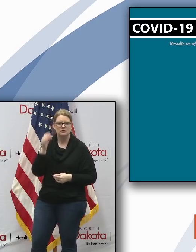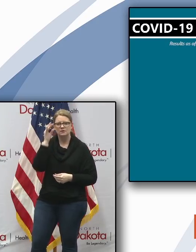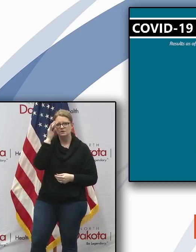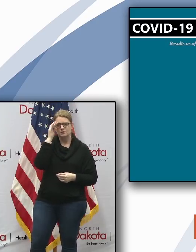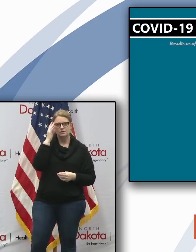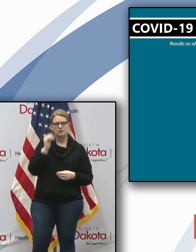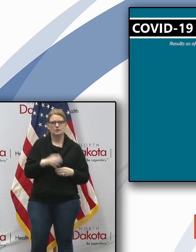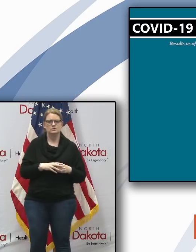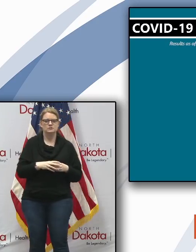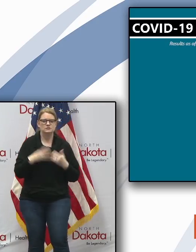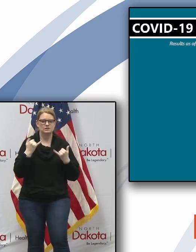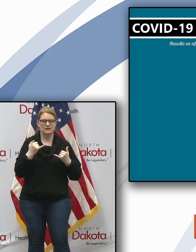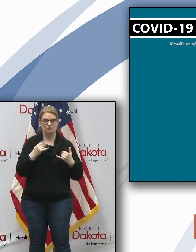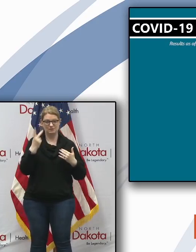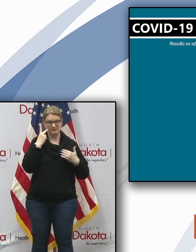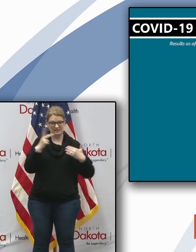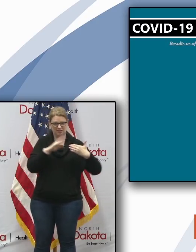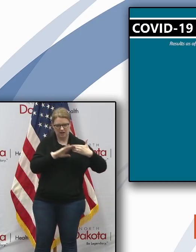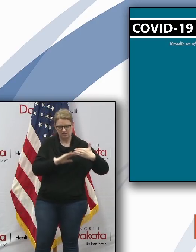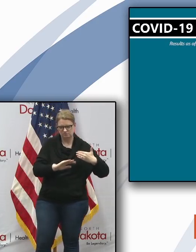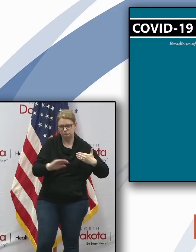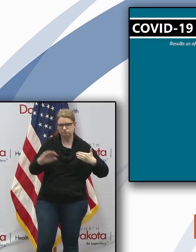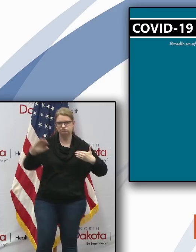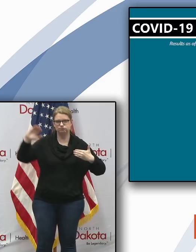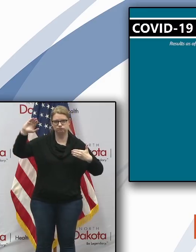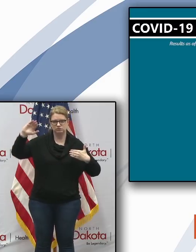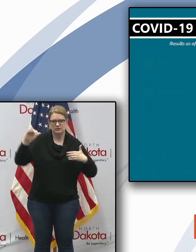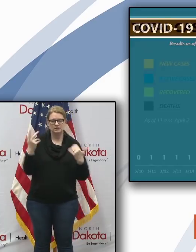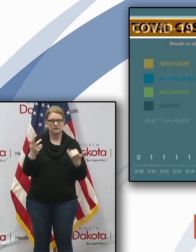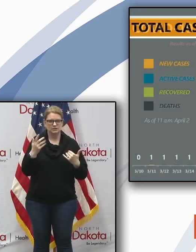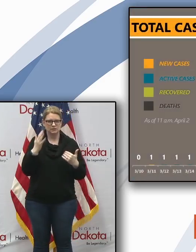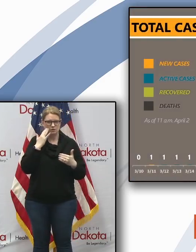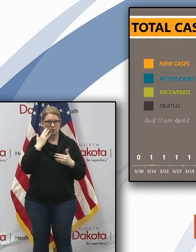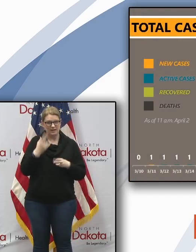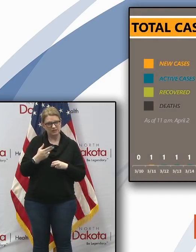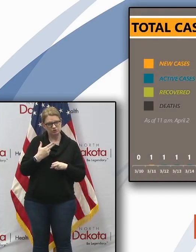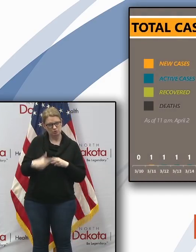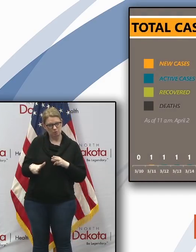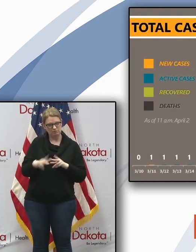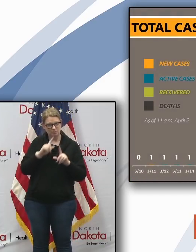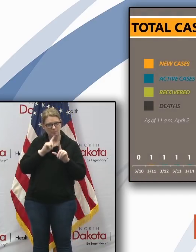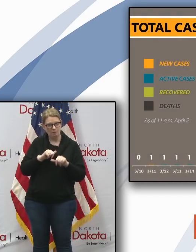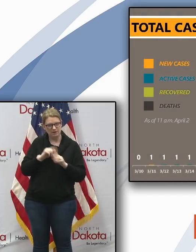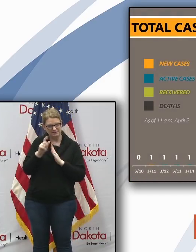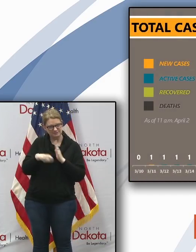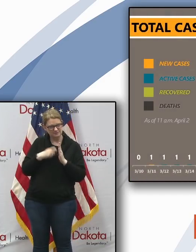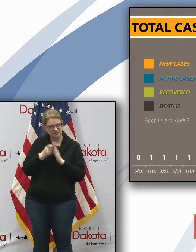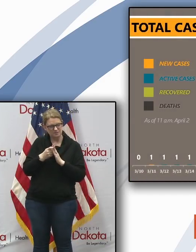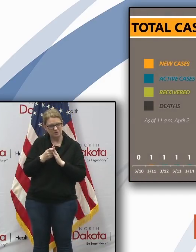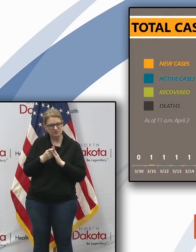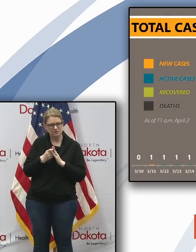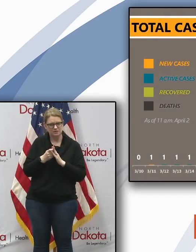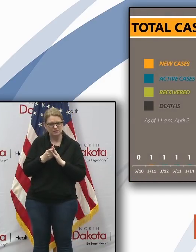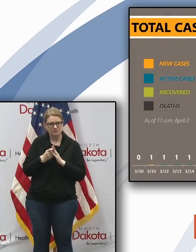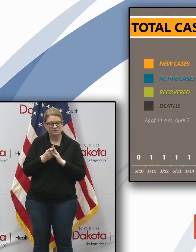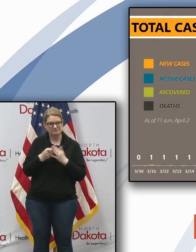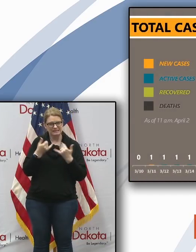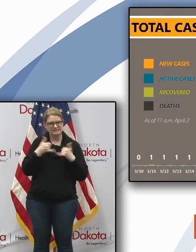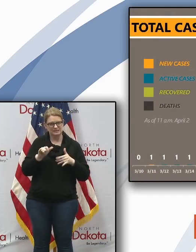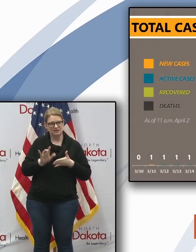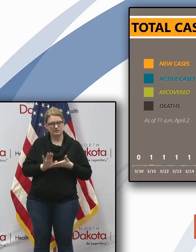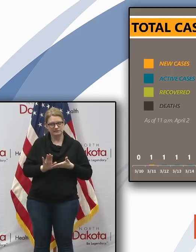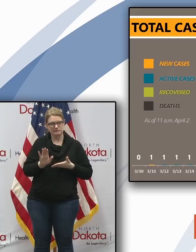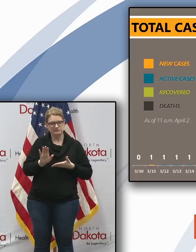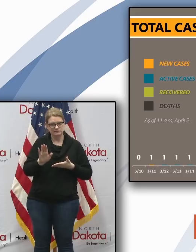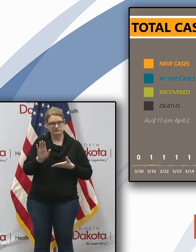we take a look at that curve again even when with that short reporting period you can see that the growth in that curve continues to